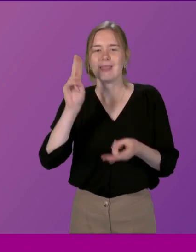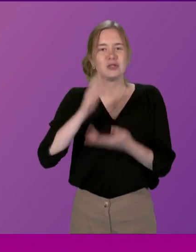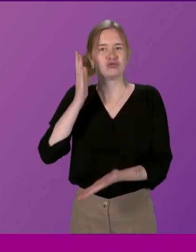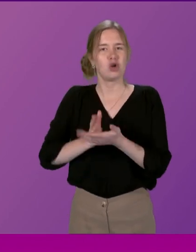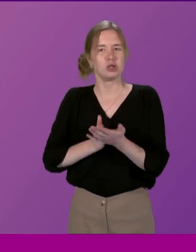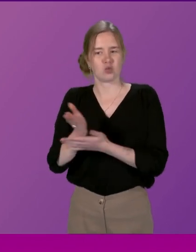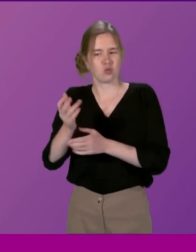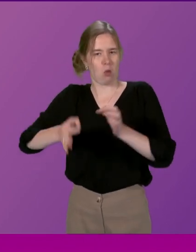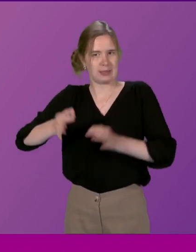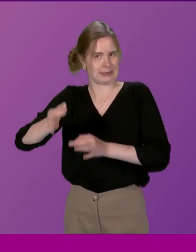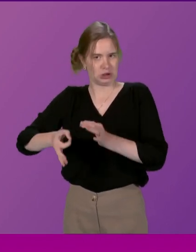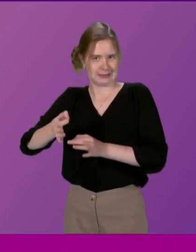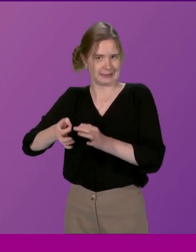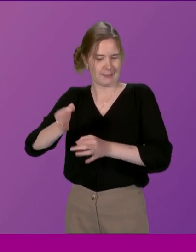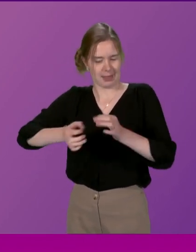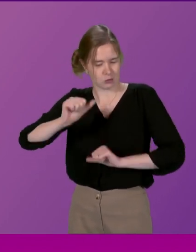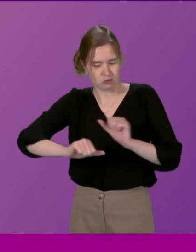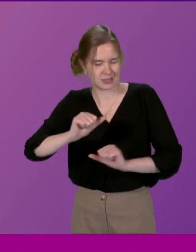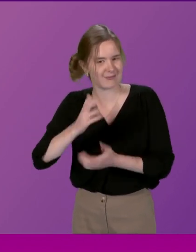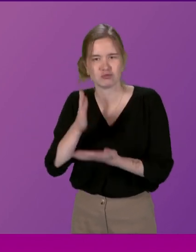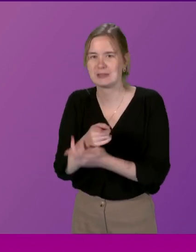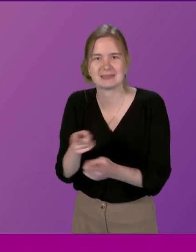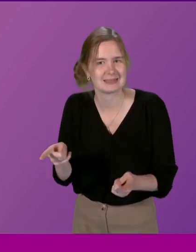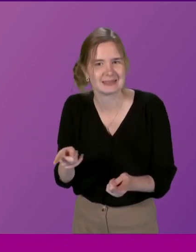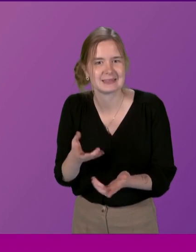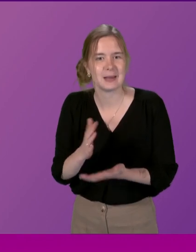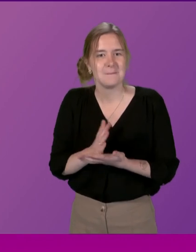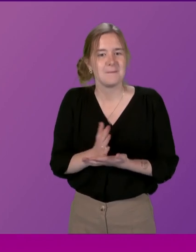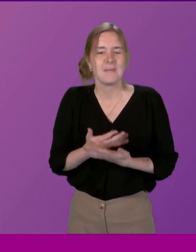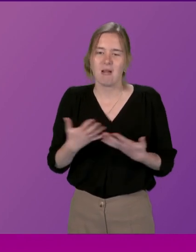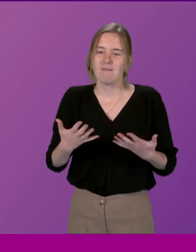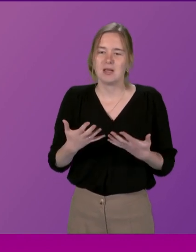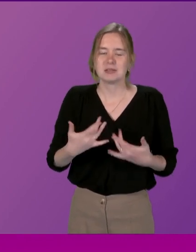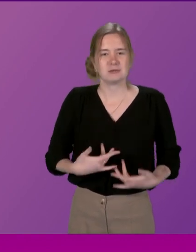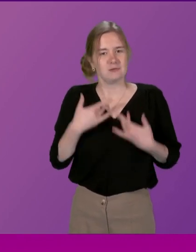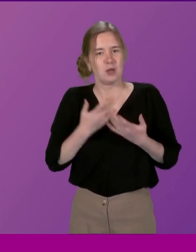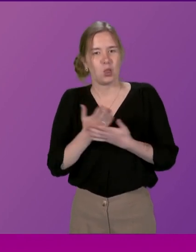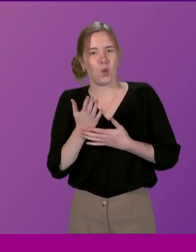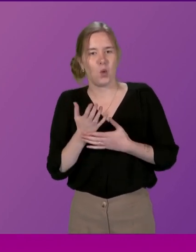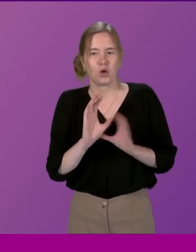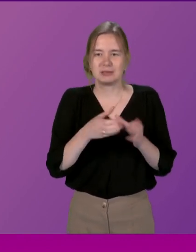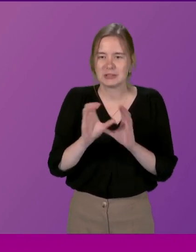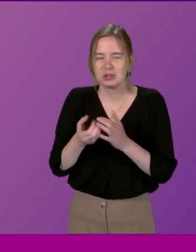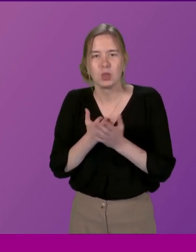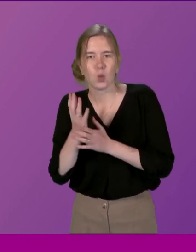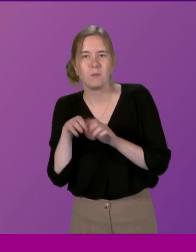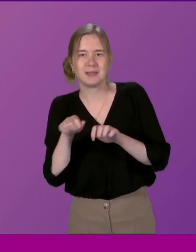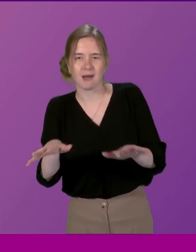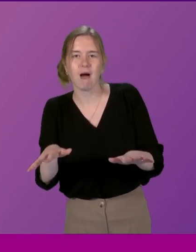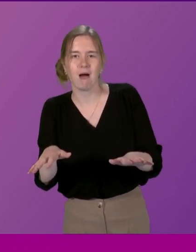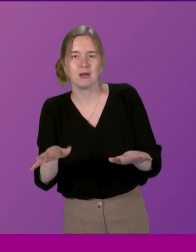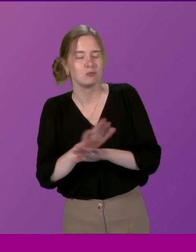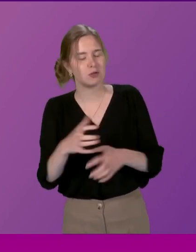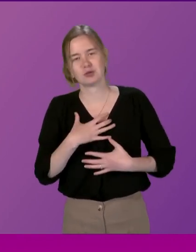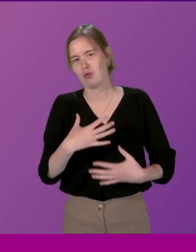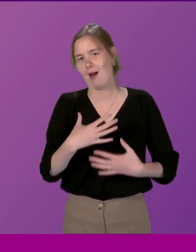politicians and the political process Something that many of us also encountered daily in our constituencies and in media So it wasn't